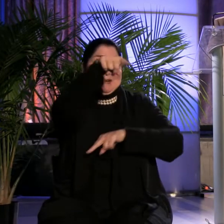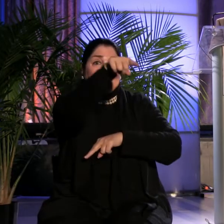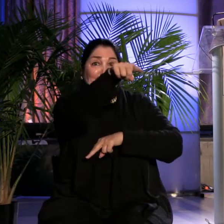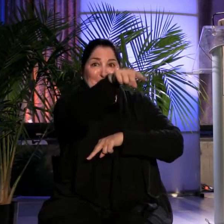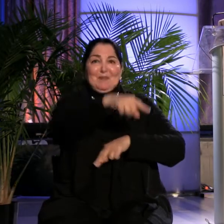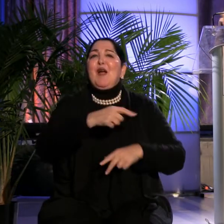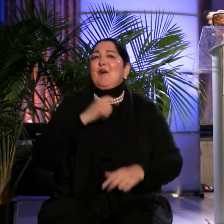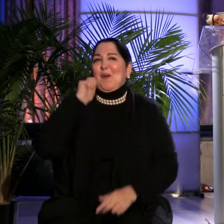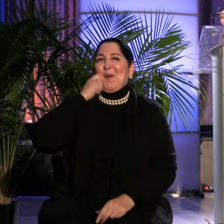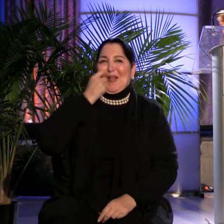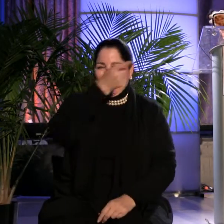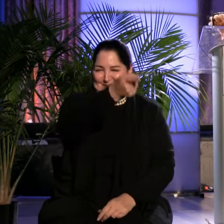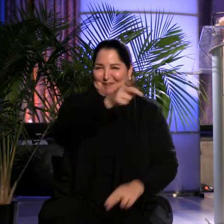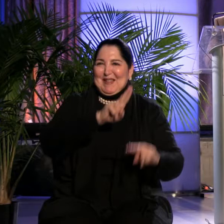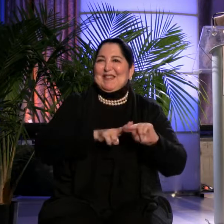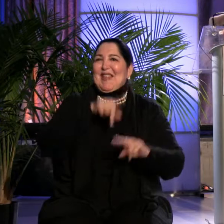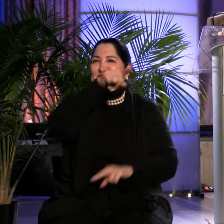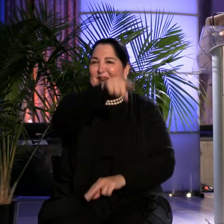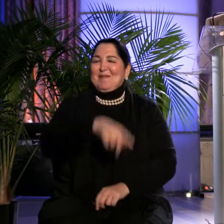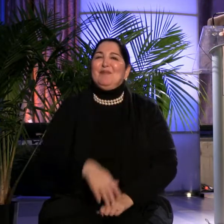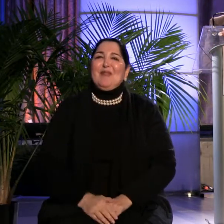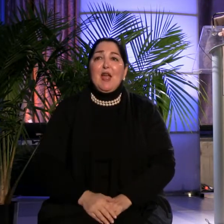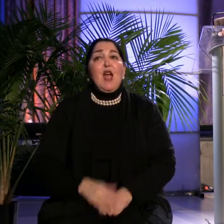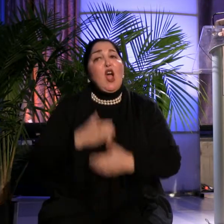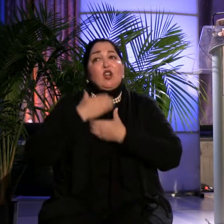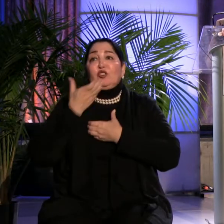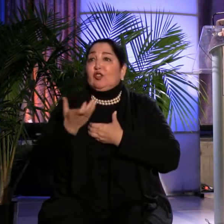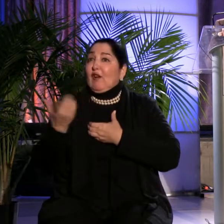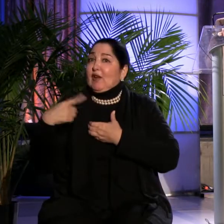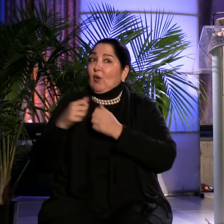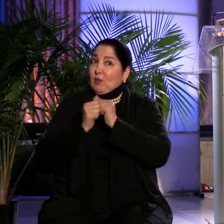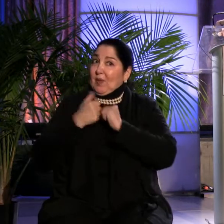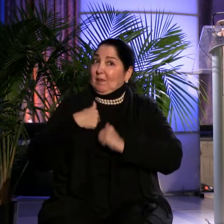All right, cool. Yeah, Jerry rolls with me everywhere we go.